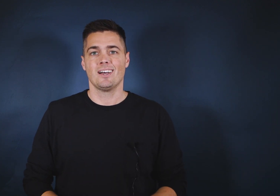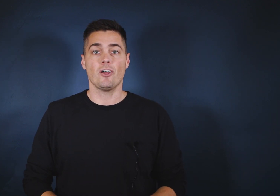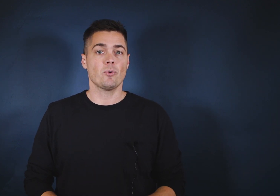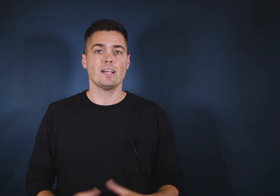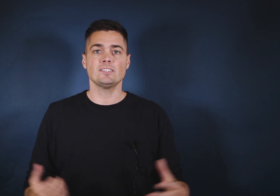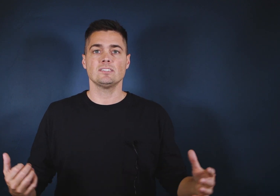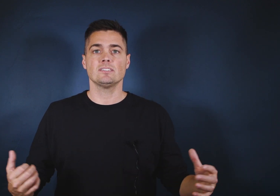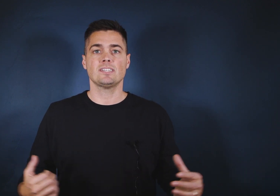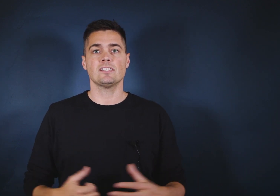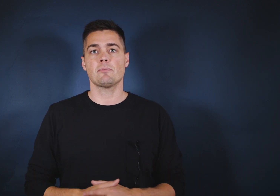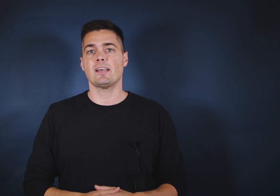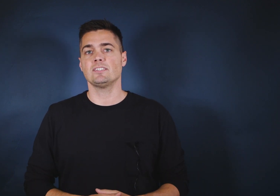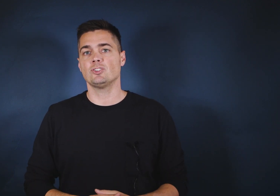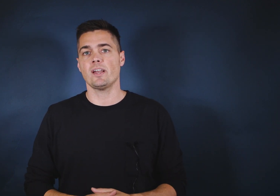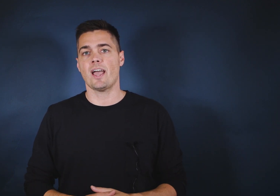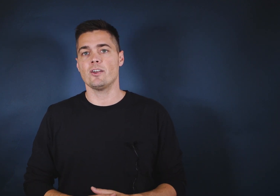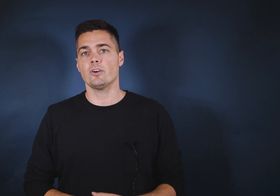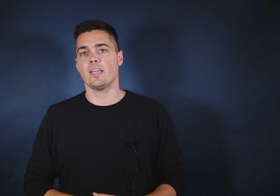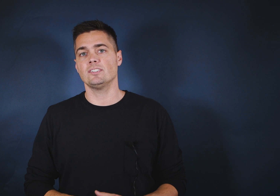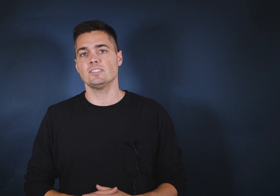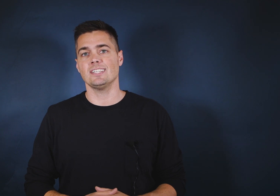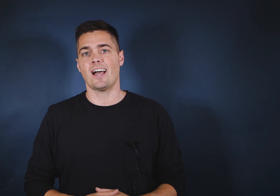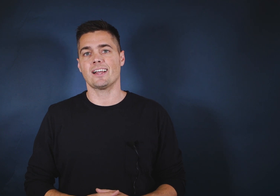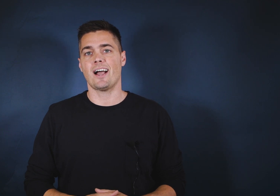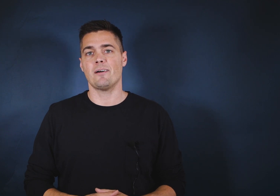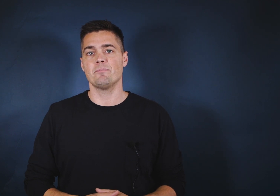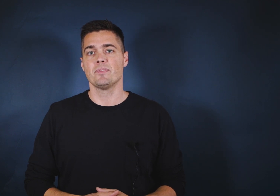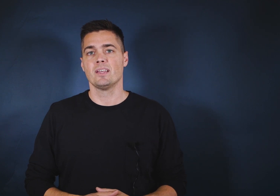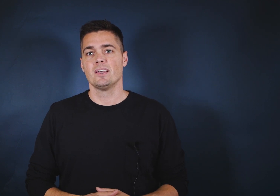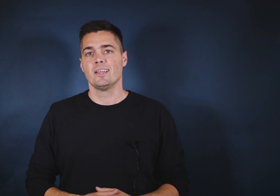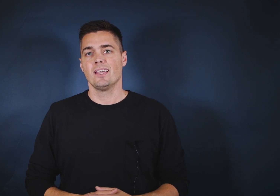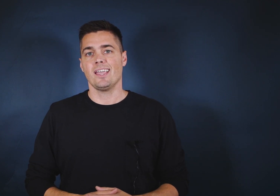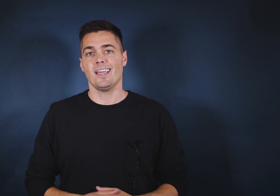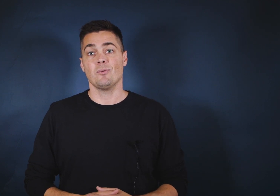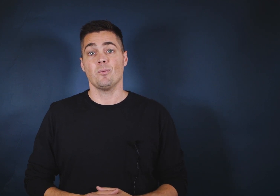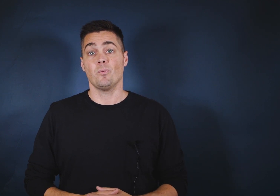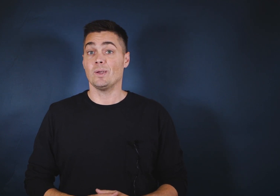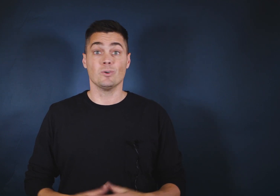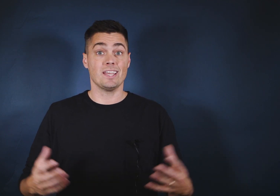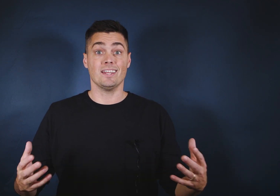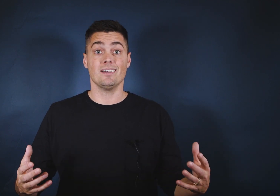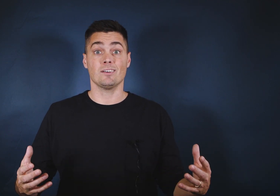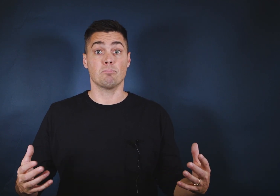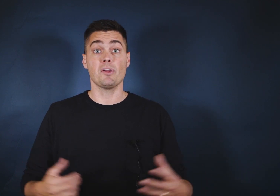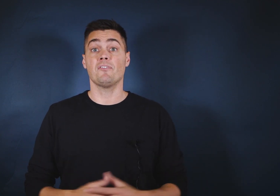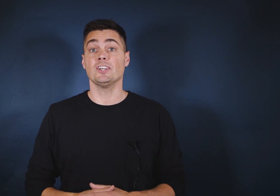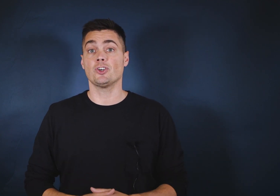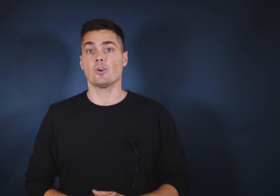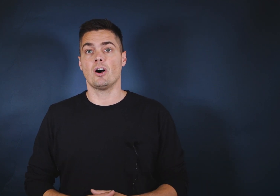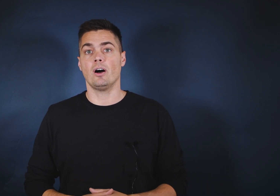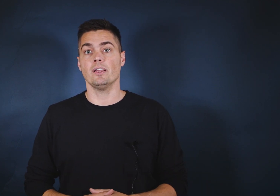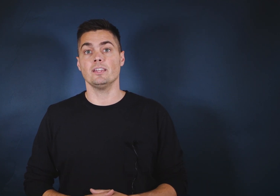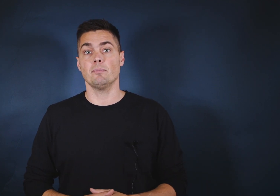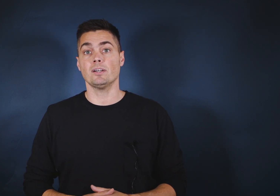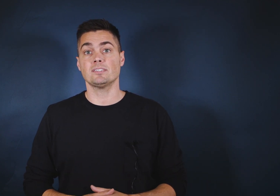Otherwise, send us a message right now at hookagency.com, and we will get a brief intro call in the books